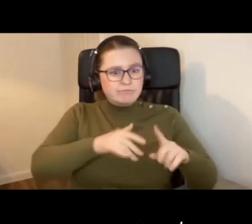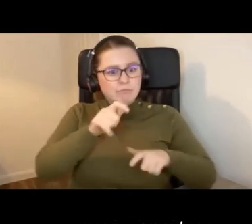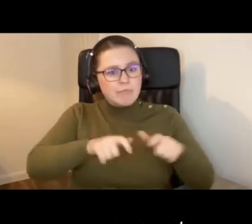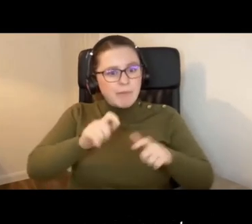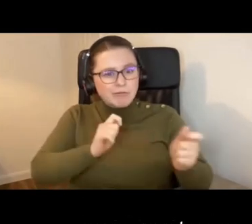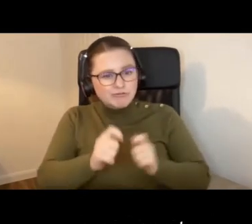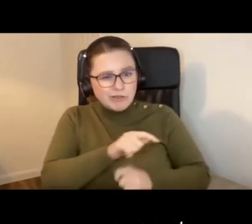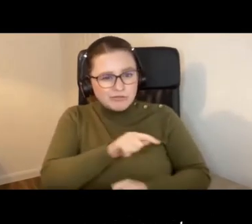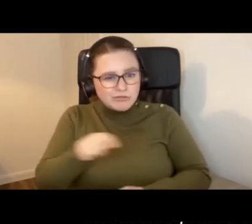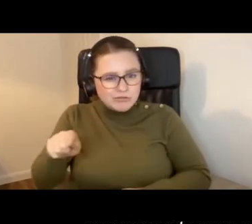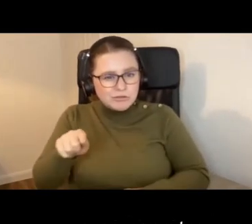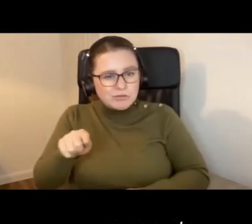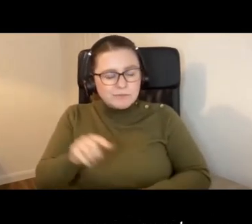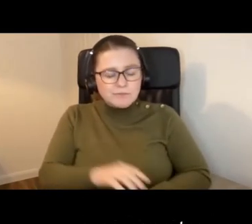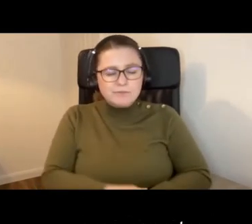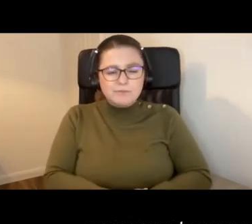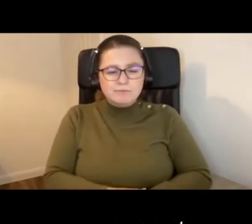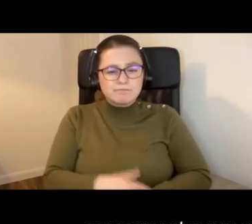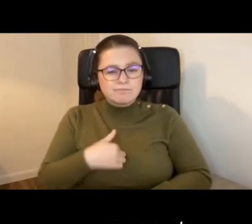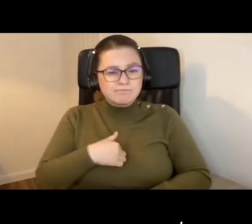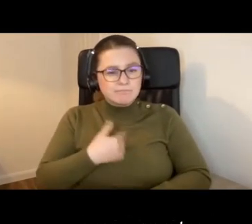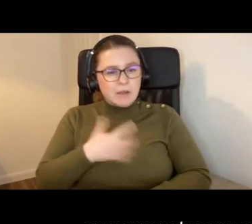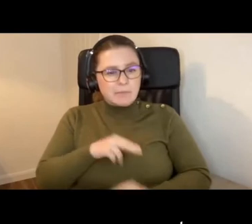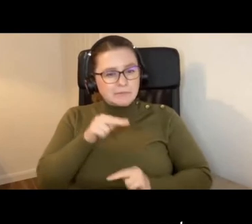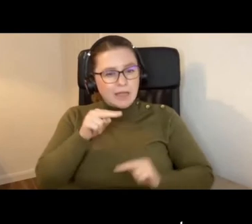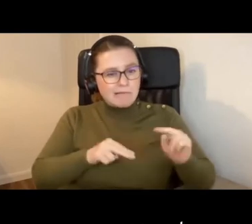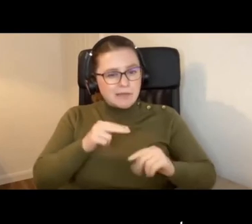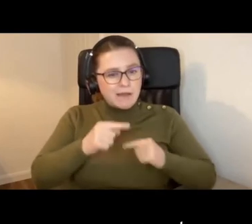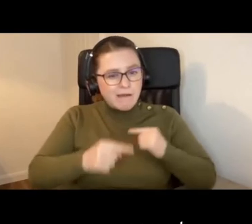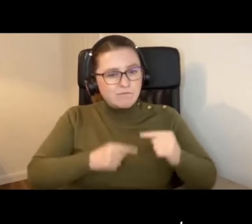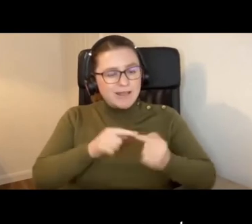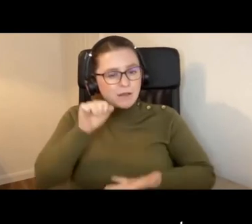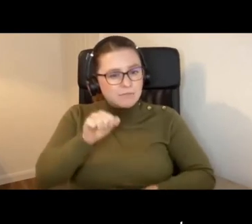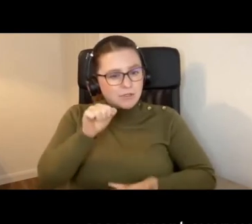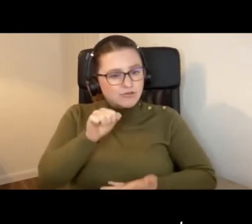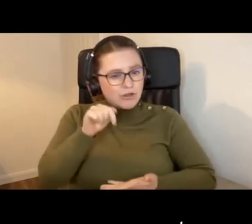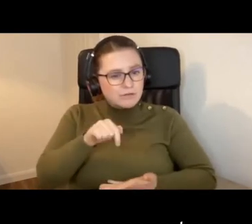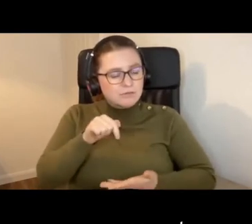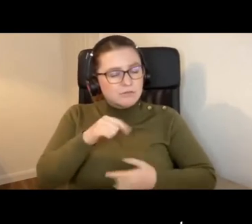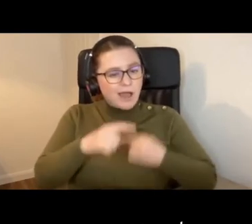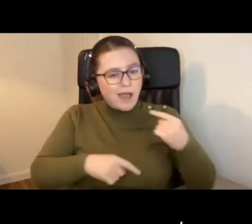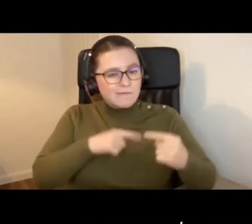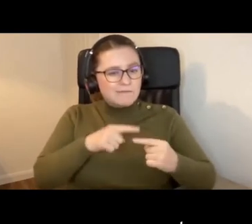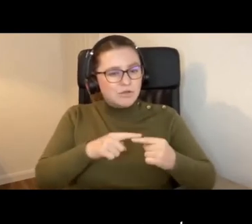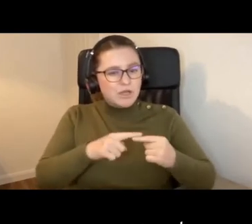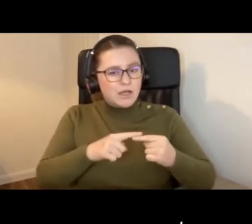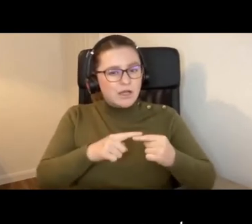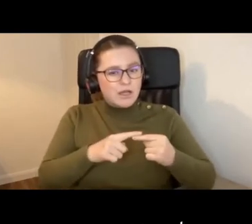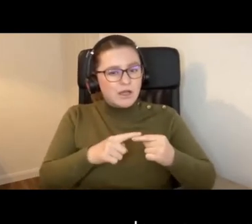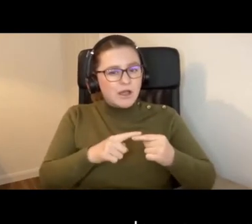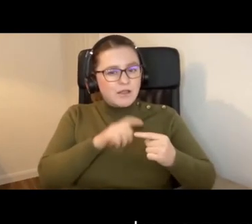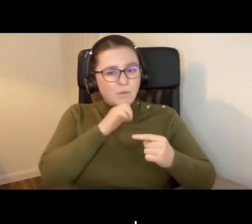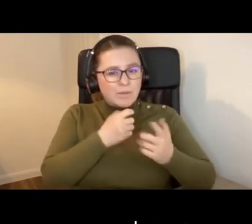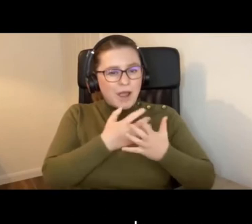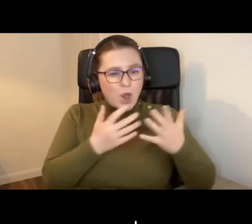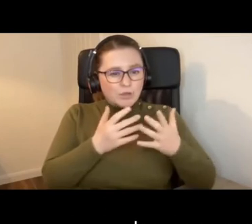I make an assessment every year of the budget. And every year there is a lot of